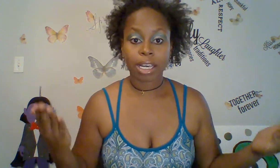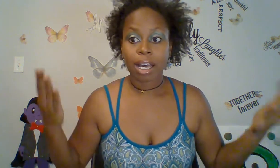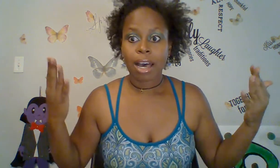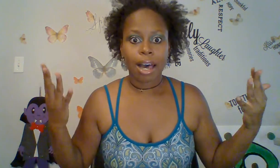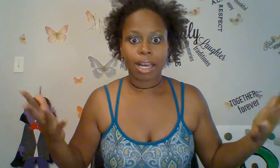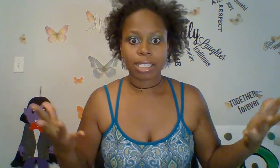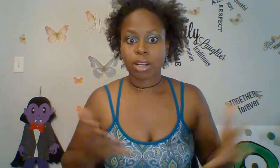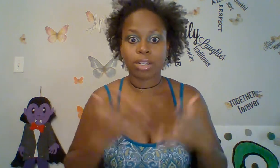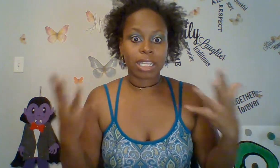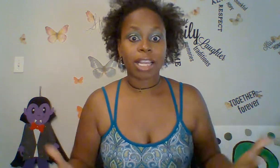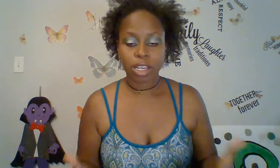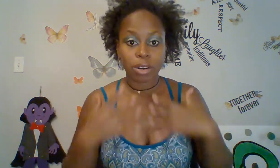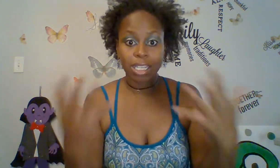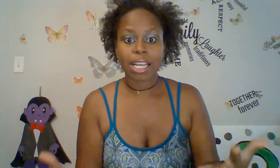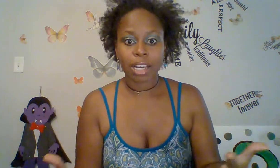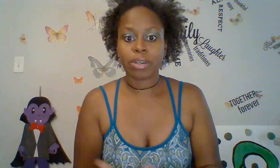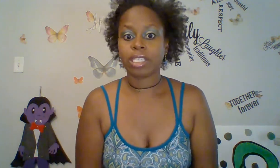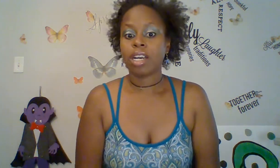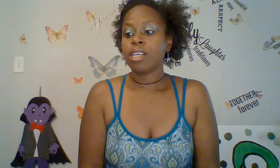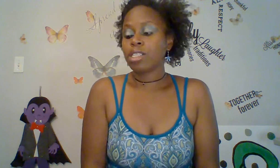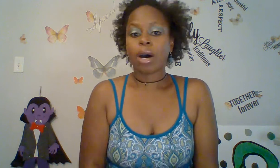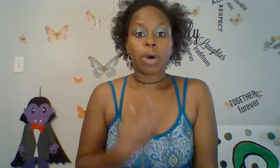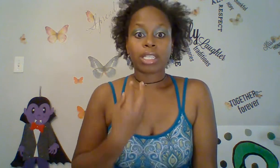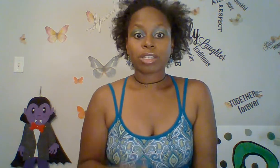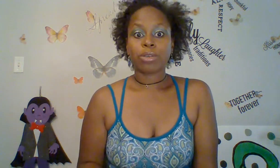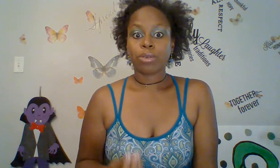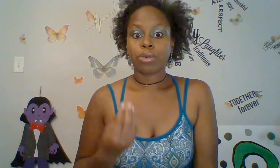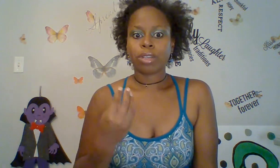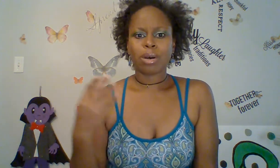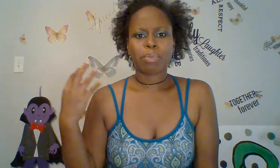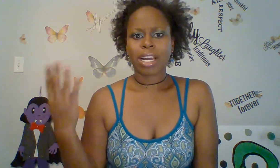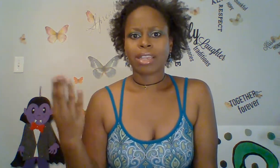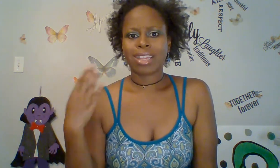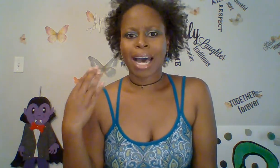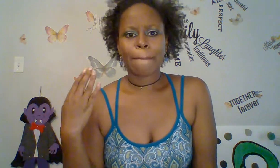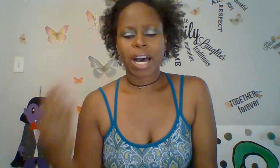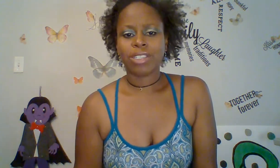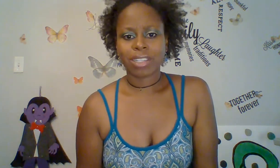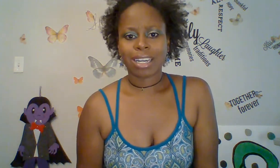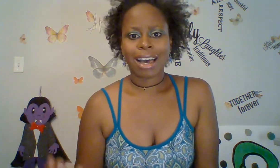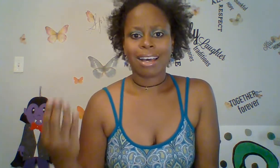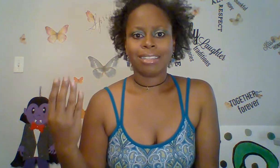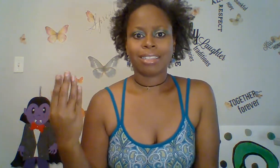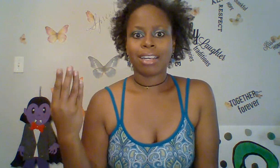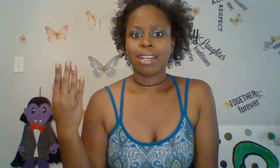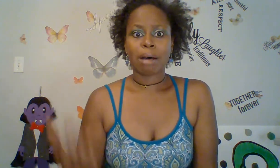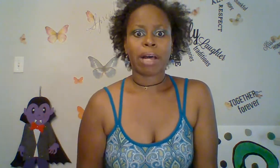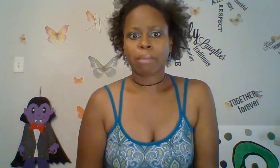ASL or sign language. So, I wanted to, you know, break that boundary and not block my